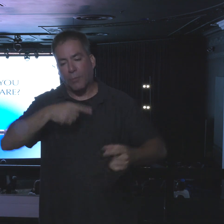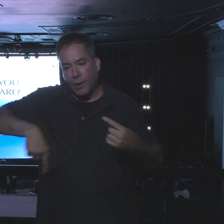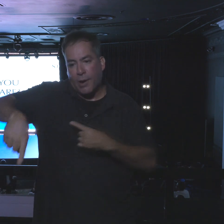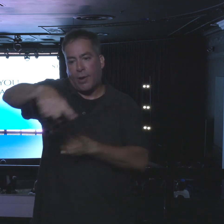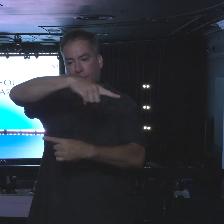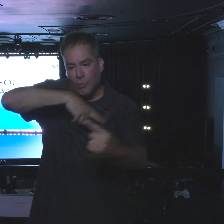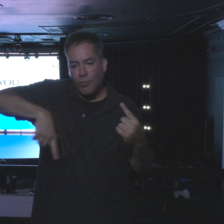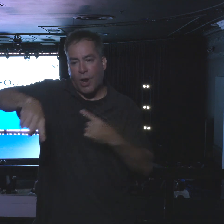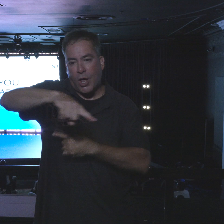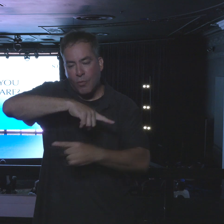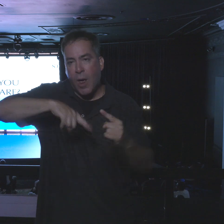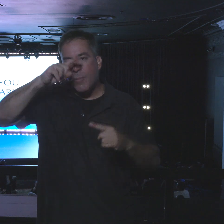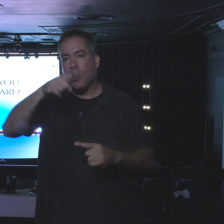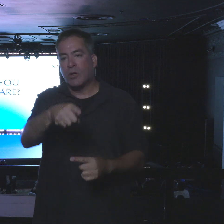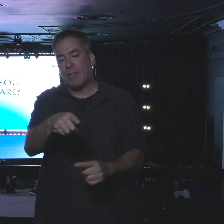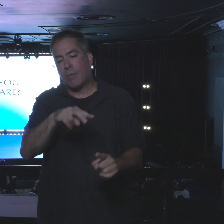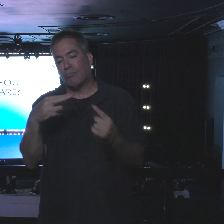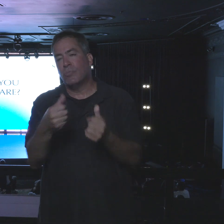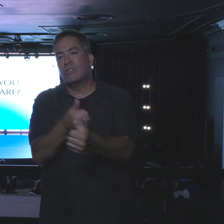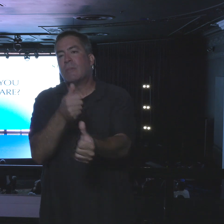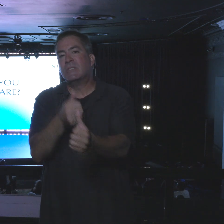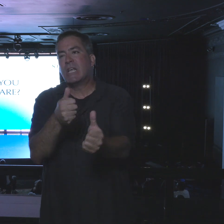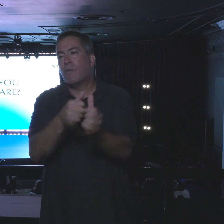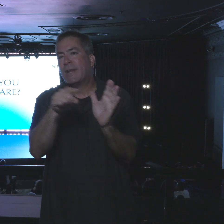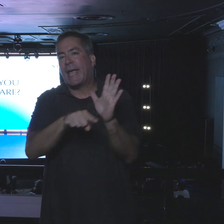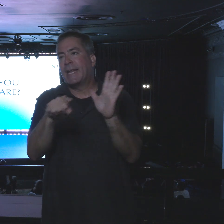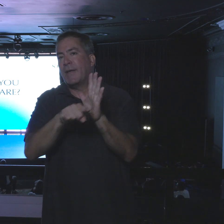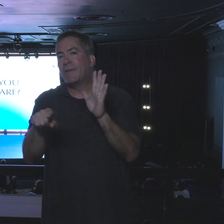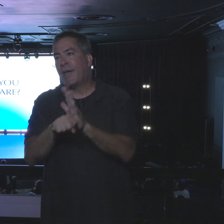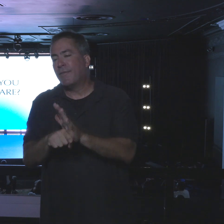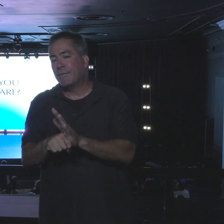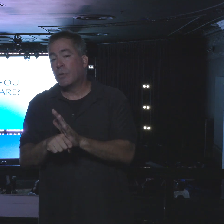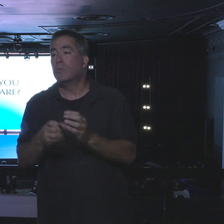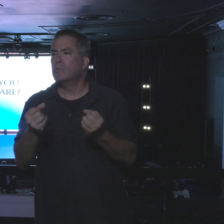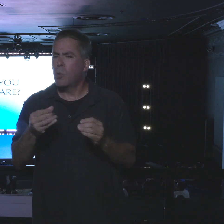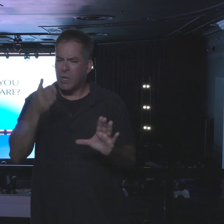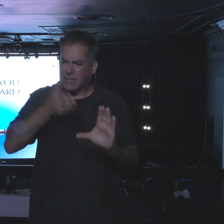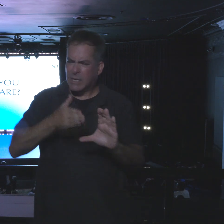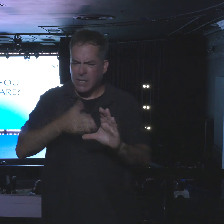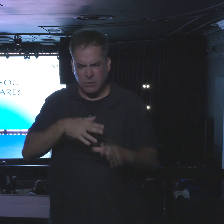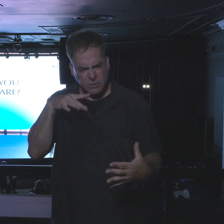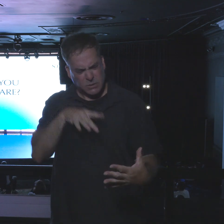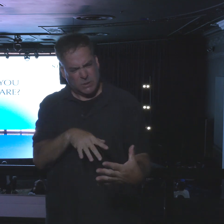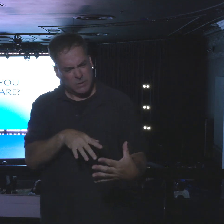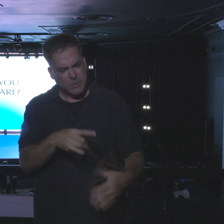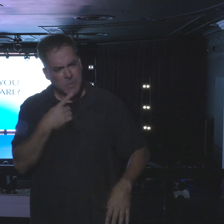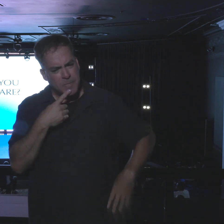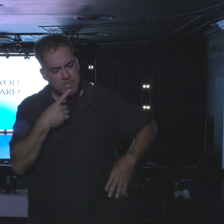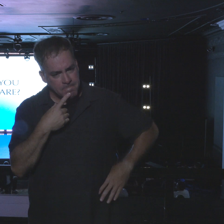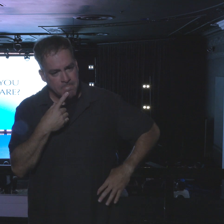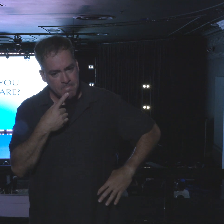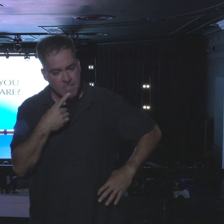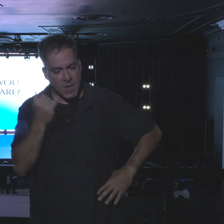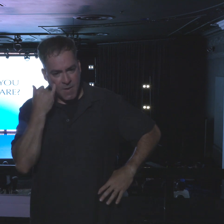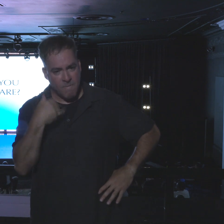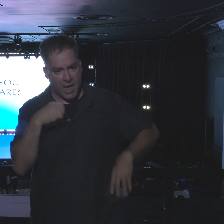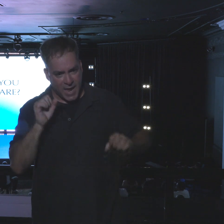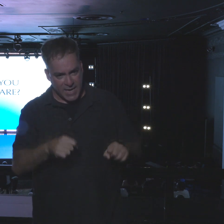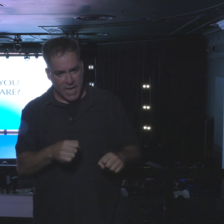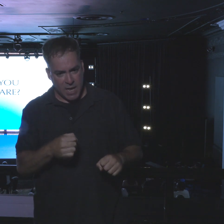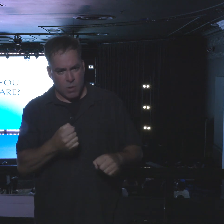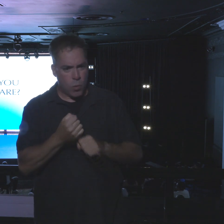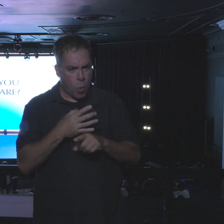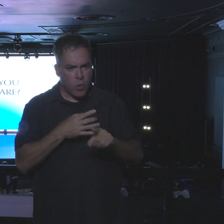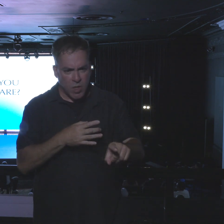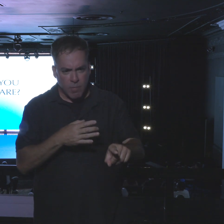saw themselves. So this doctor thought, if I can get them to become conscious